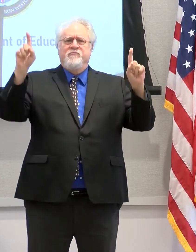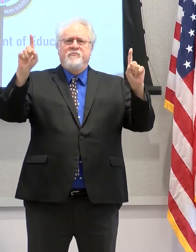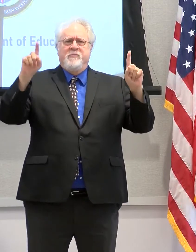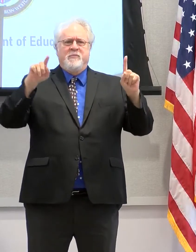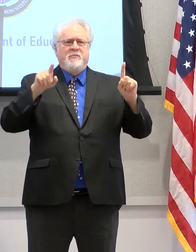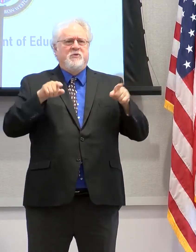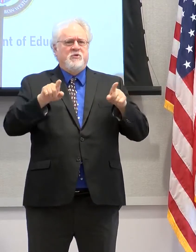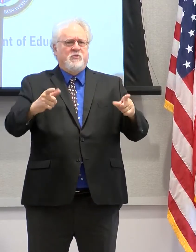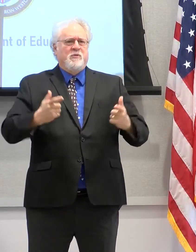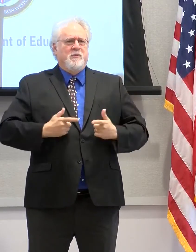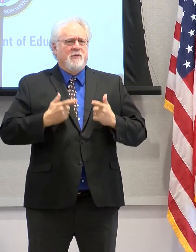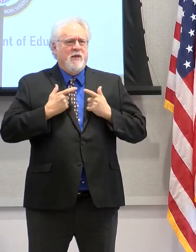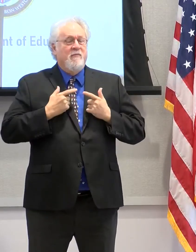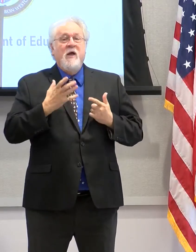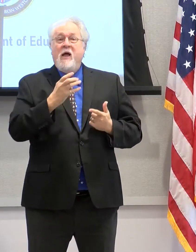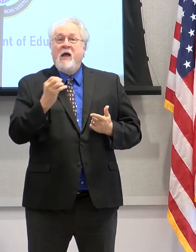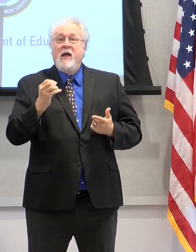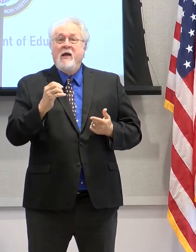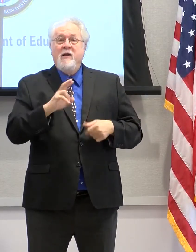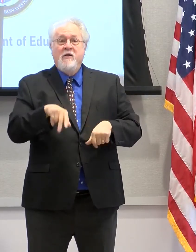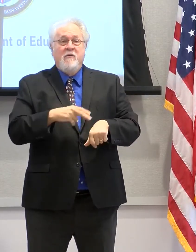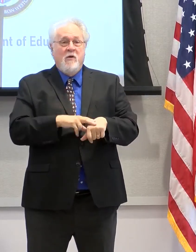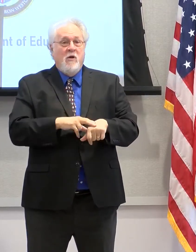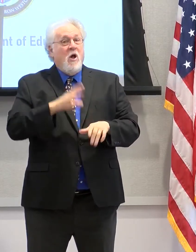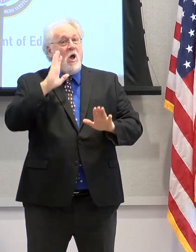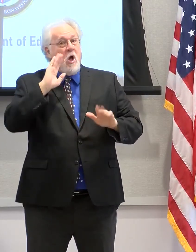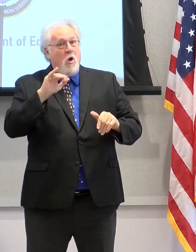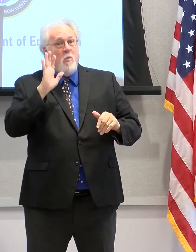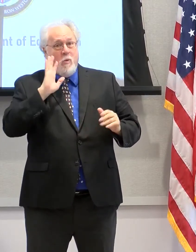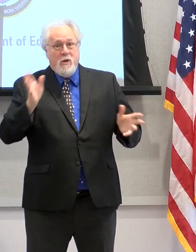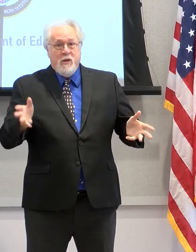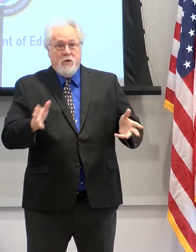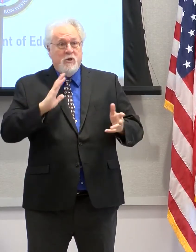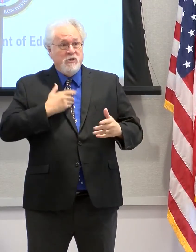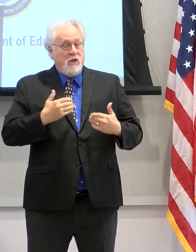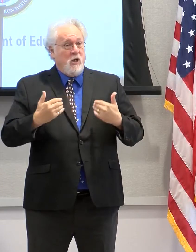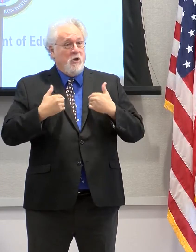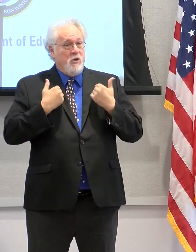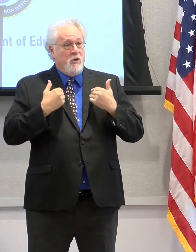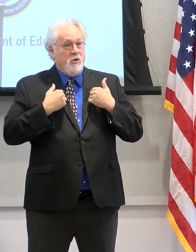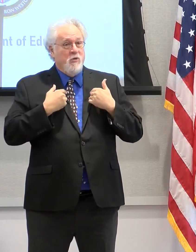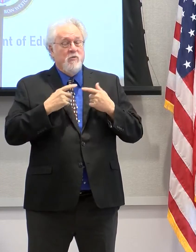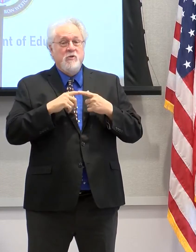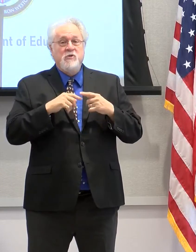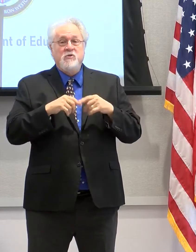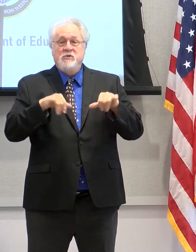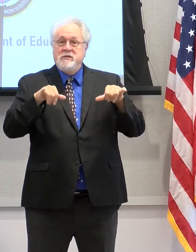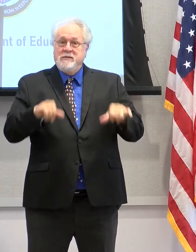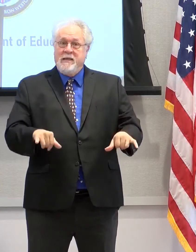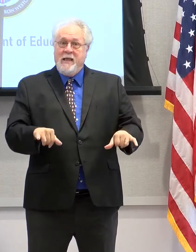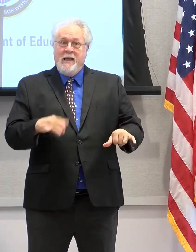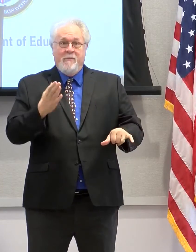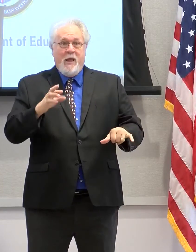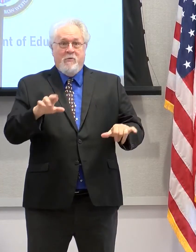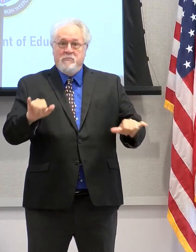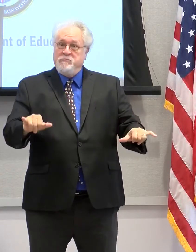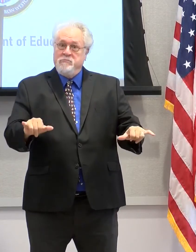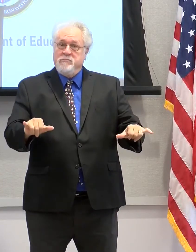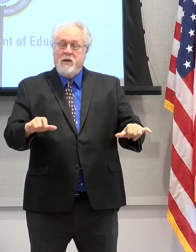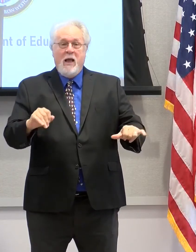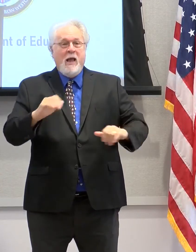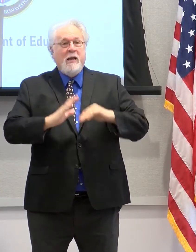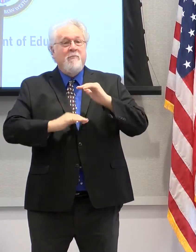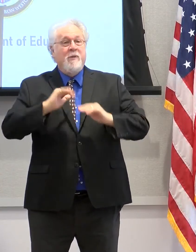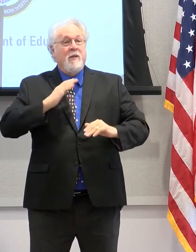in life. And, of course, I hope this will encourage our youth to stay in Baton Rouge and